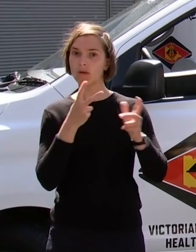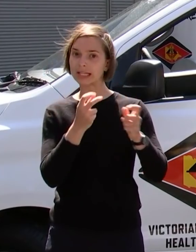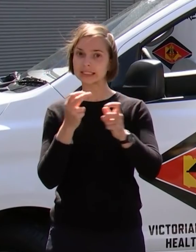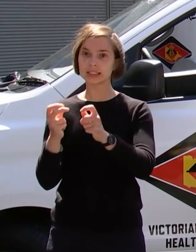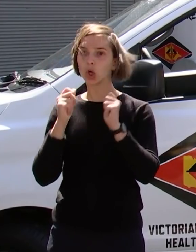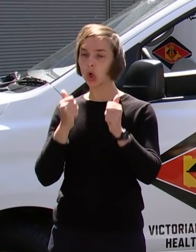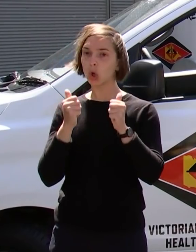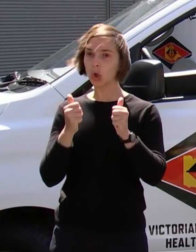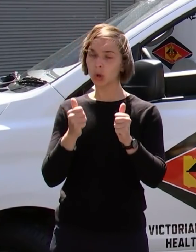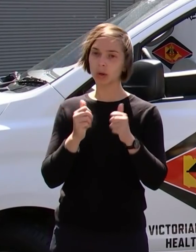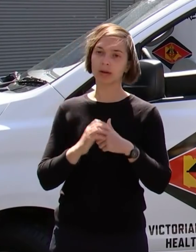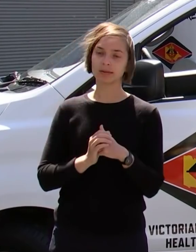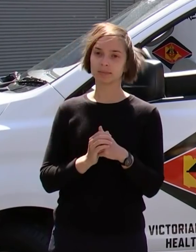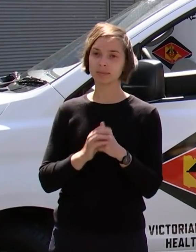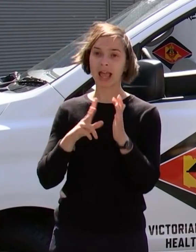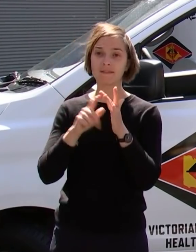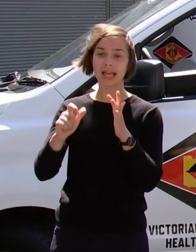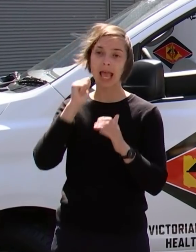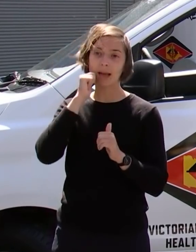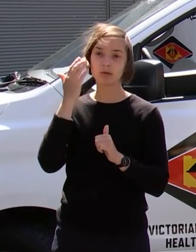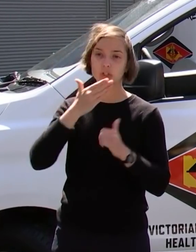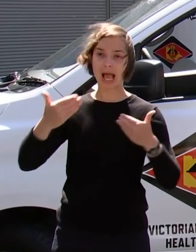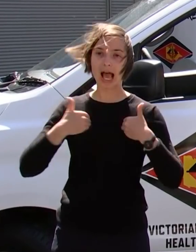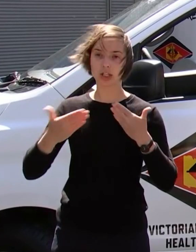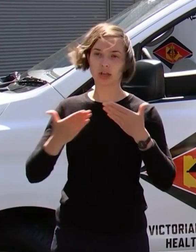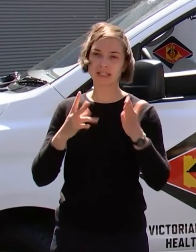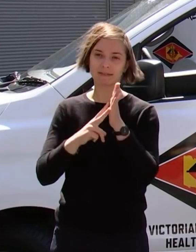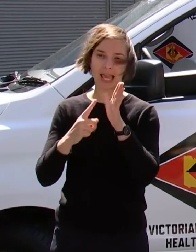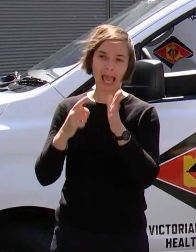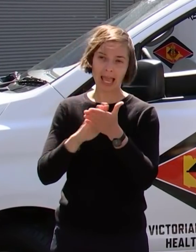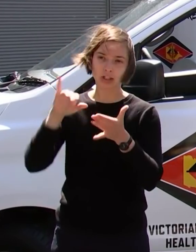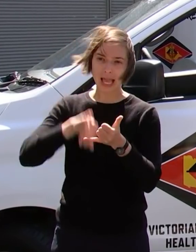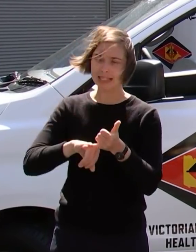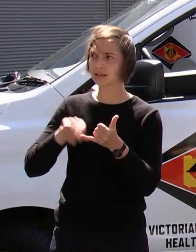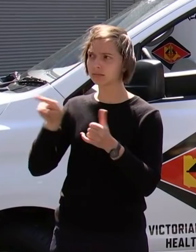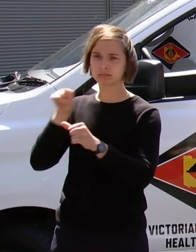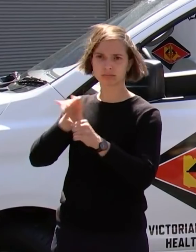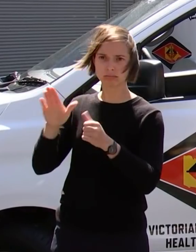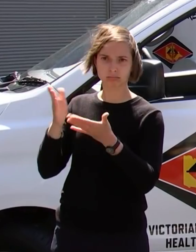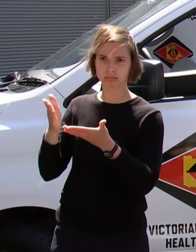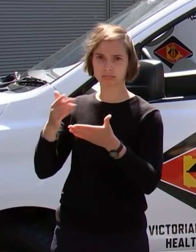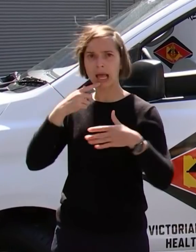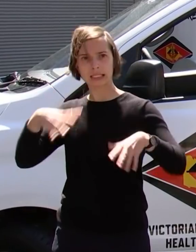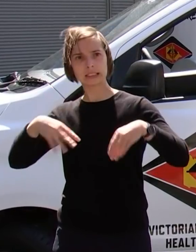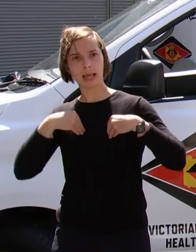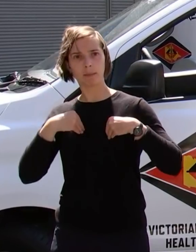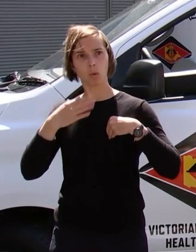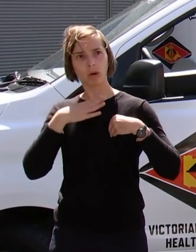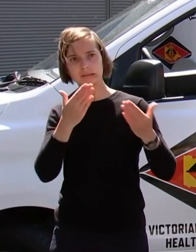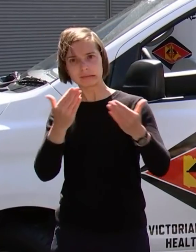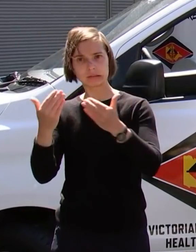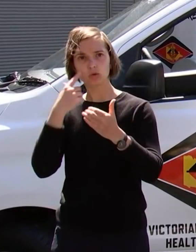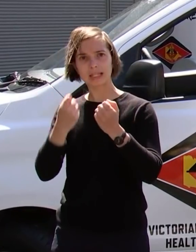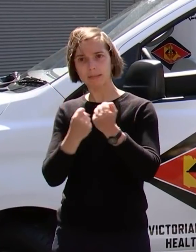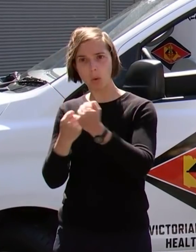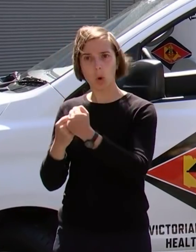such as the Victorian Aboriginal Health Service, are out there leading the community engagement efforts in those communities that